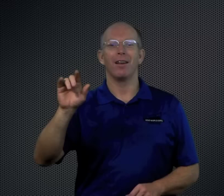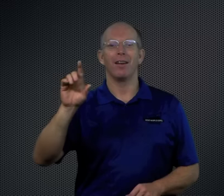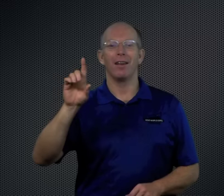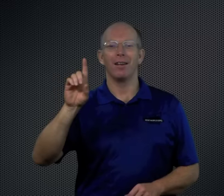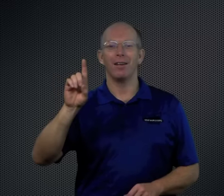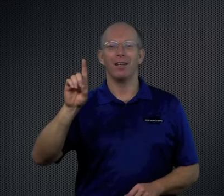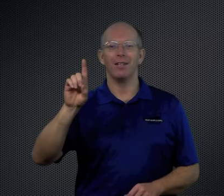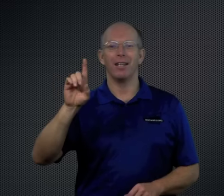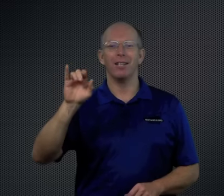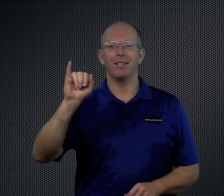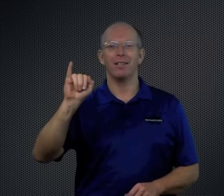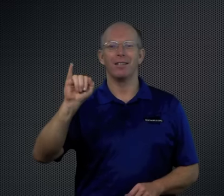Did you get it?